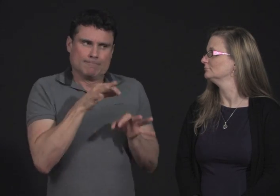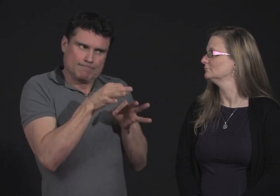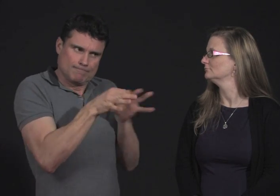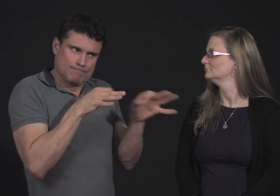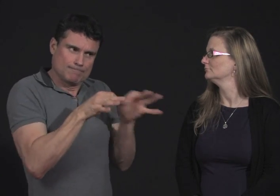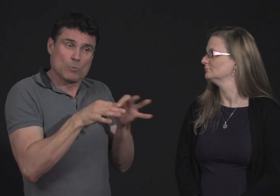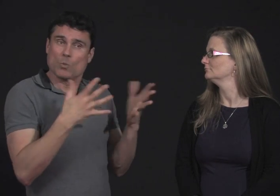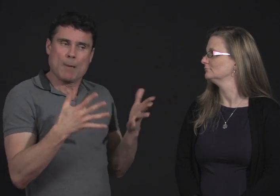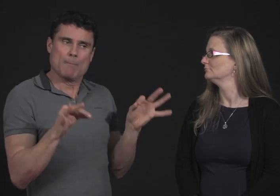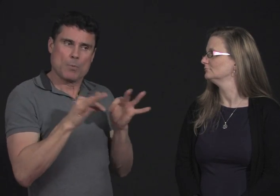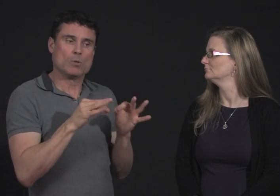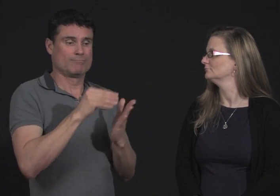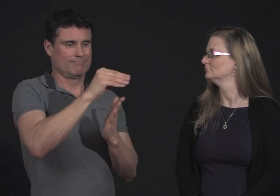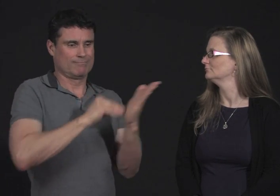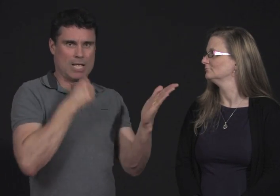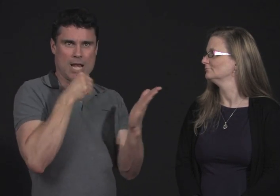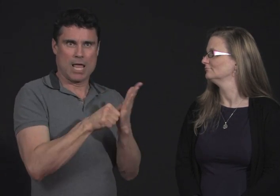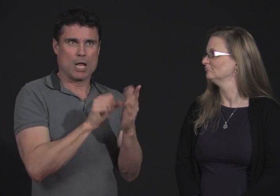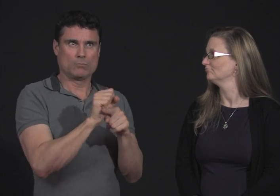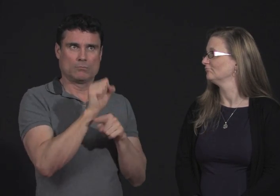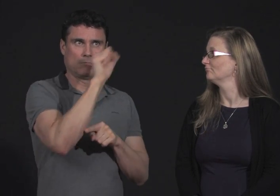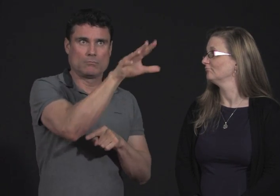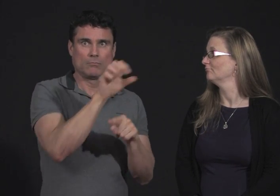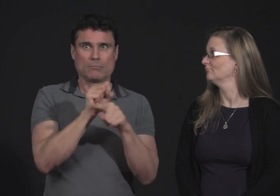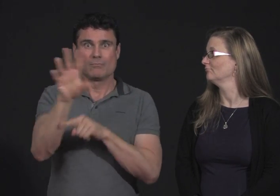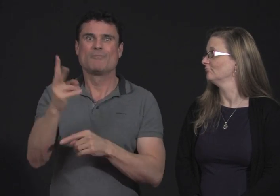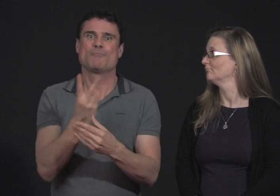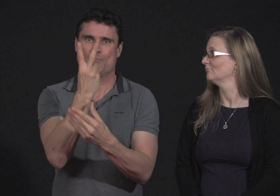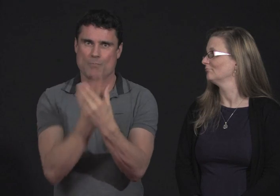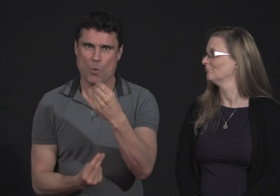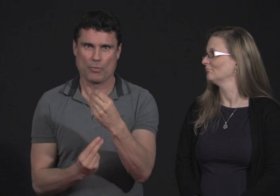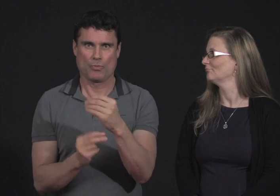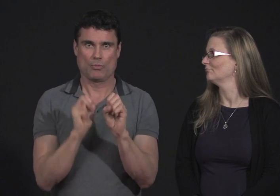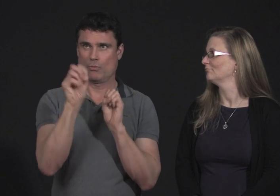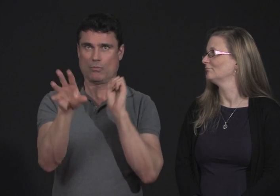He said that it was important for us to send off letters to both ministries.